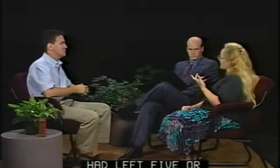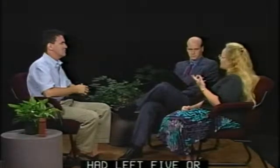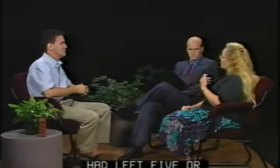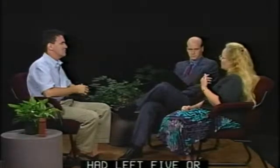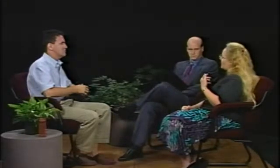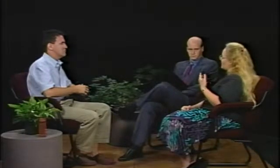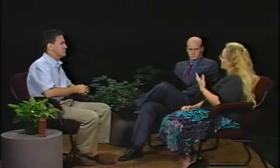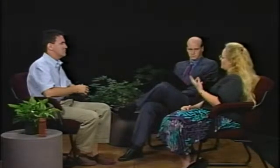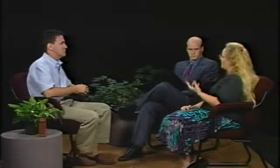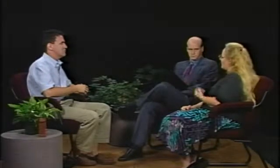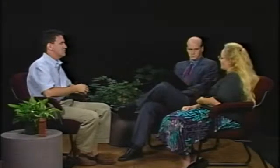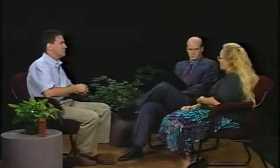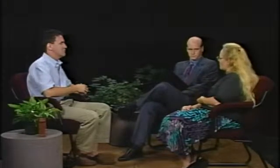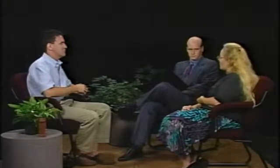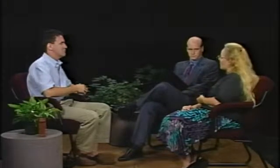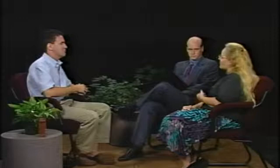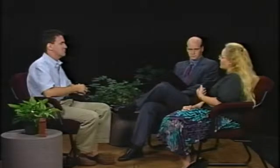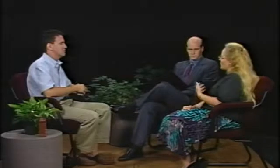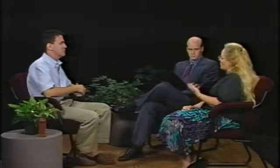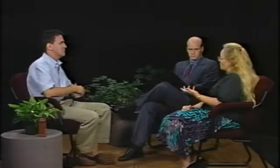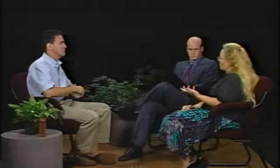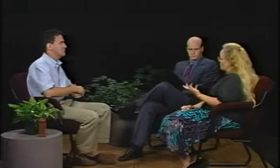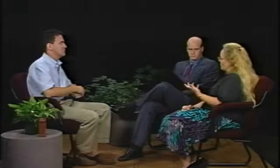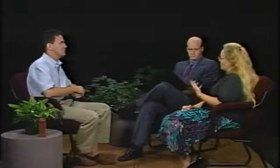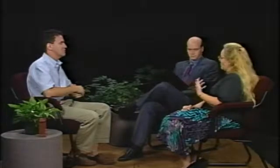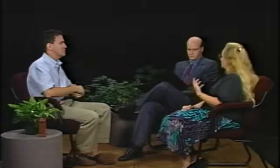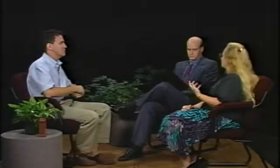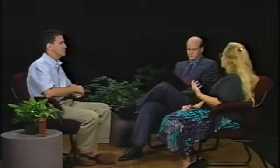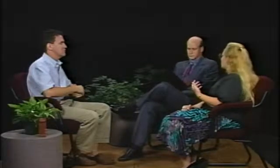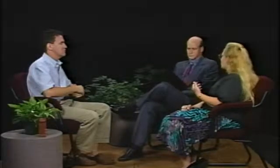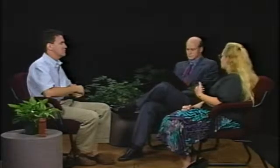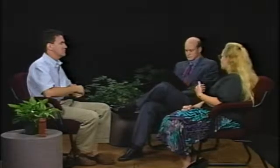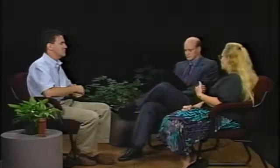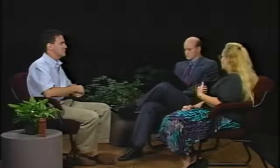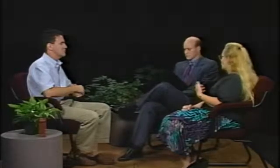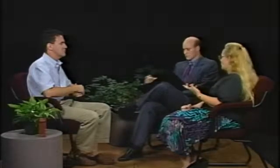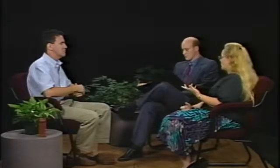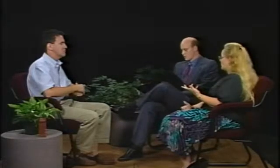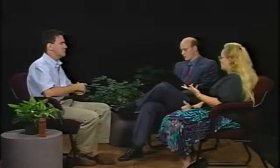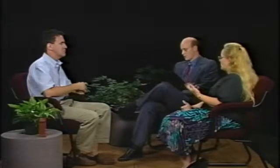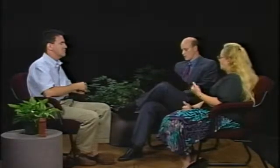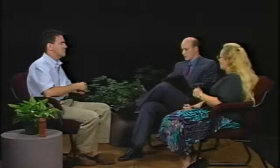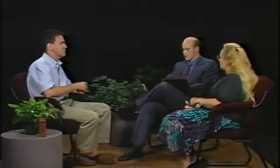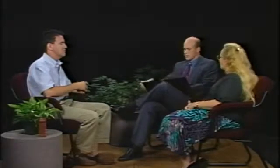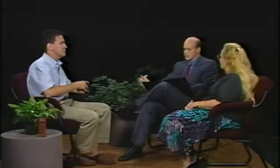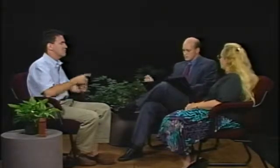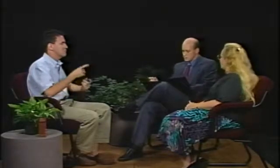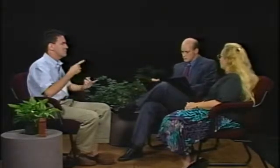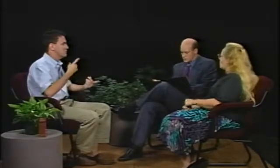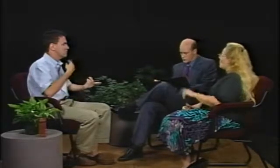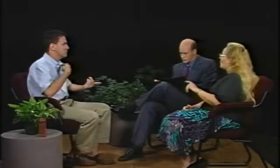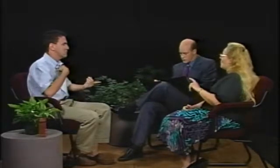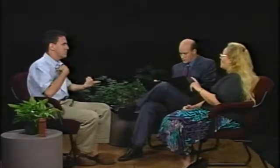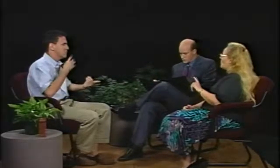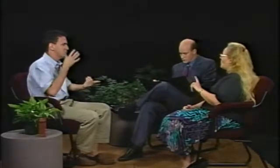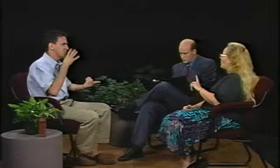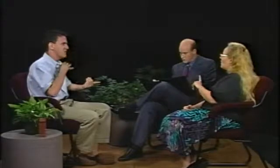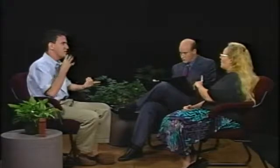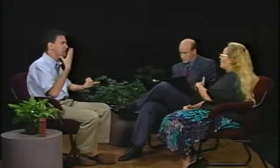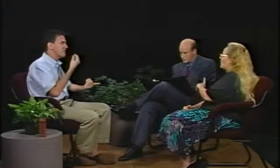later we ended up leaving ourselves, so we really weren't sure. Okay, did, so you, the...